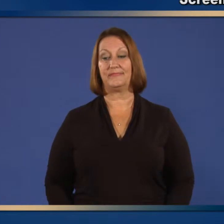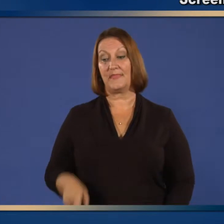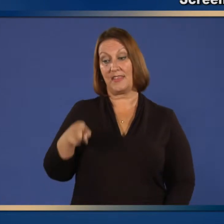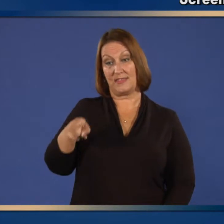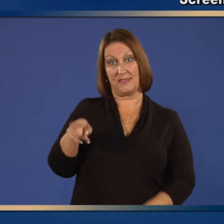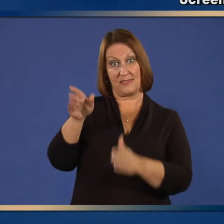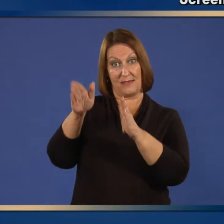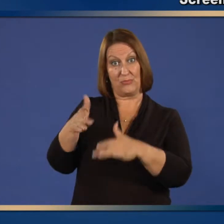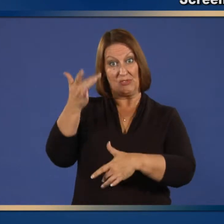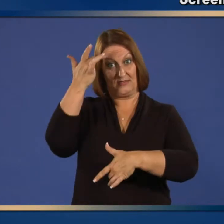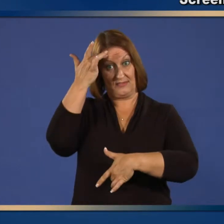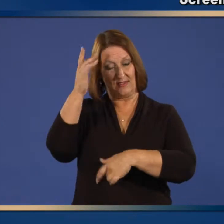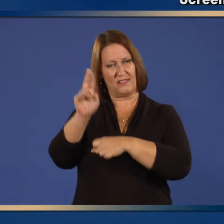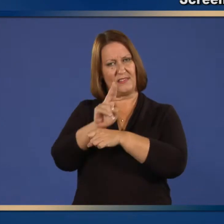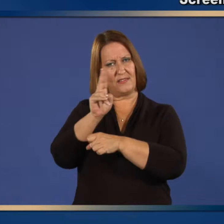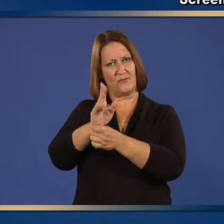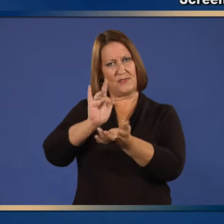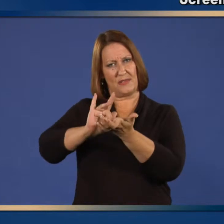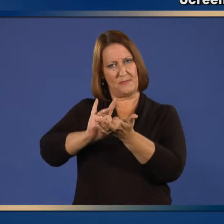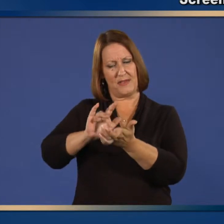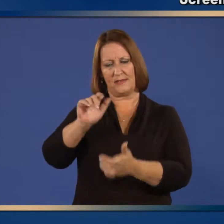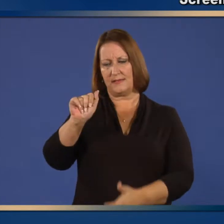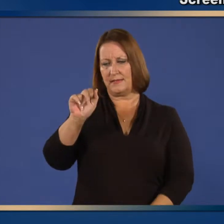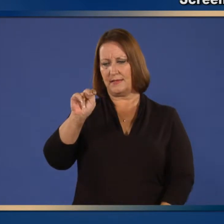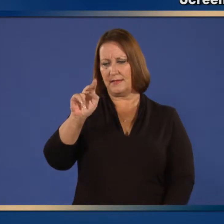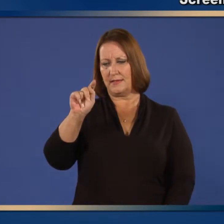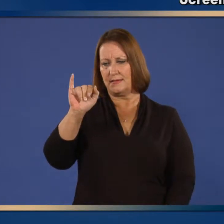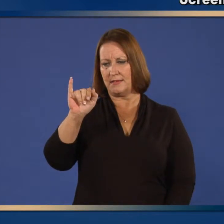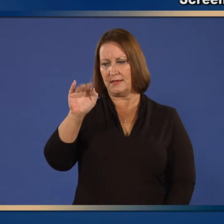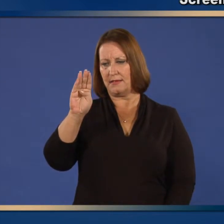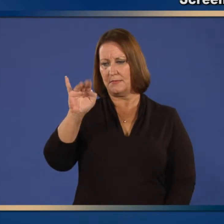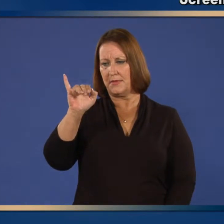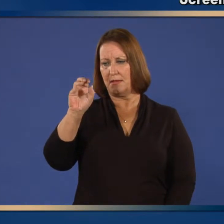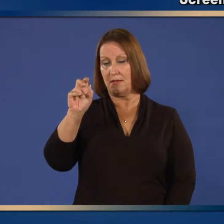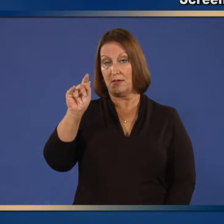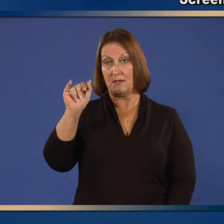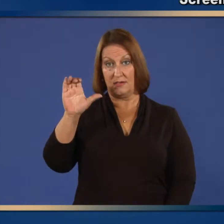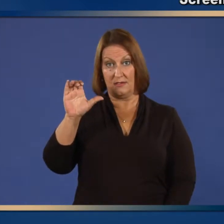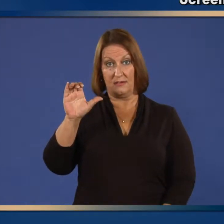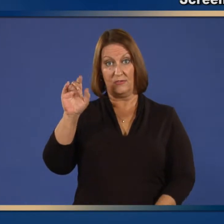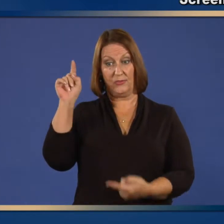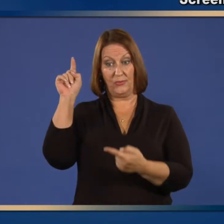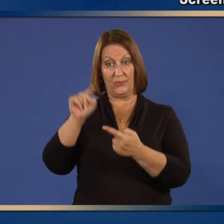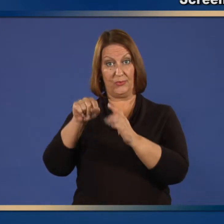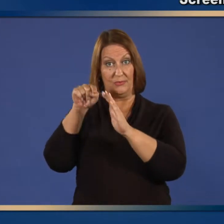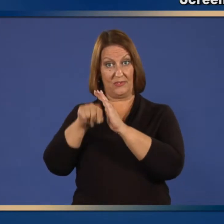Do not withhold vaccination if a person has taken antibiotics.